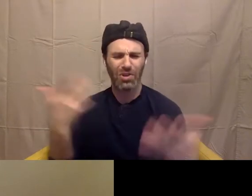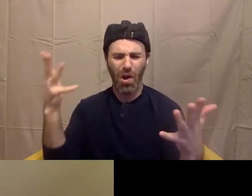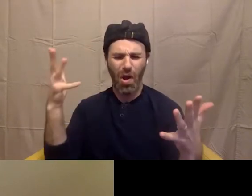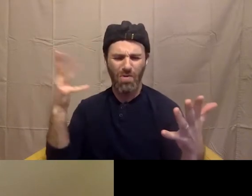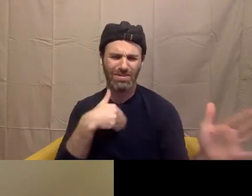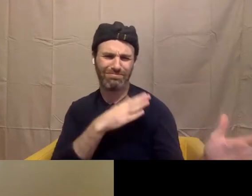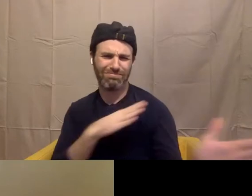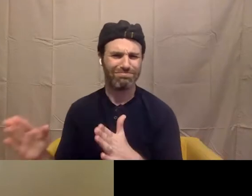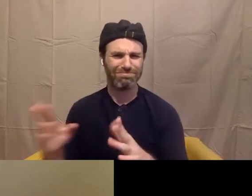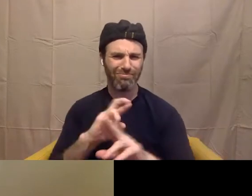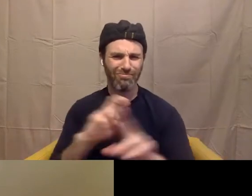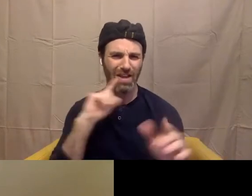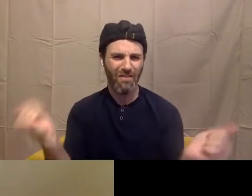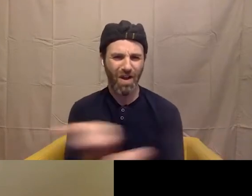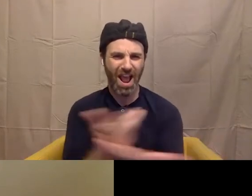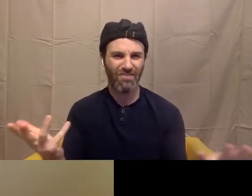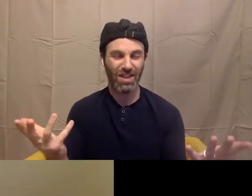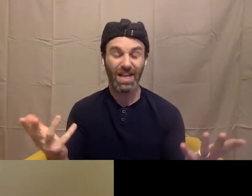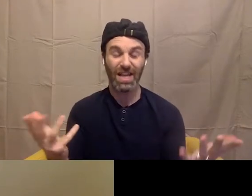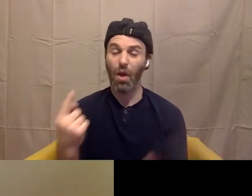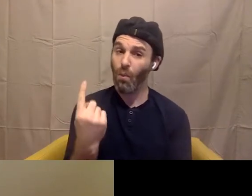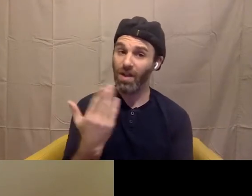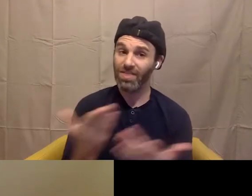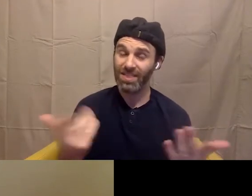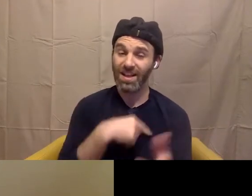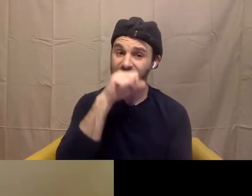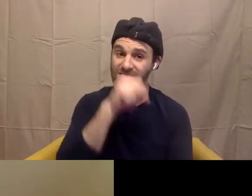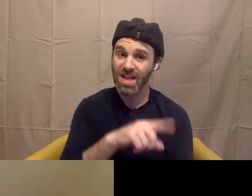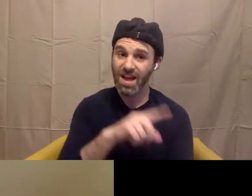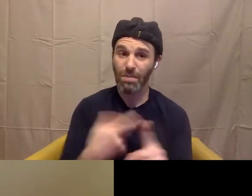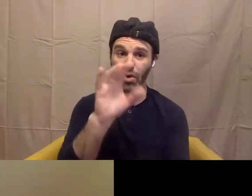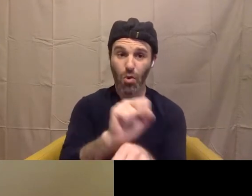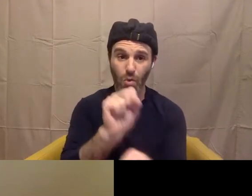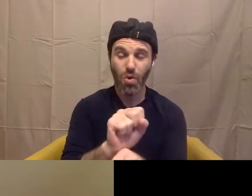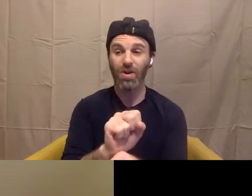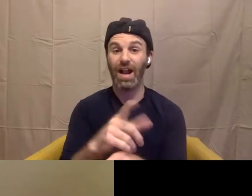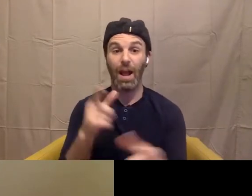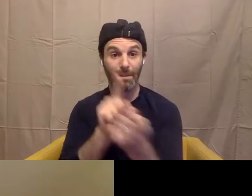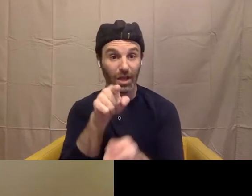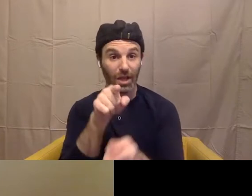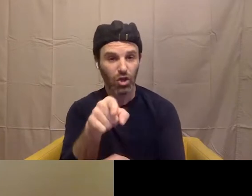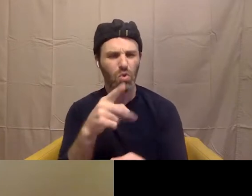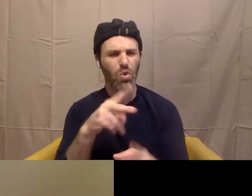one of the things that I love about your work and meeting you is that, of course, is you're very human. Right. So like me, you're very comfortable.